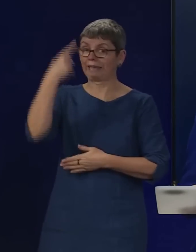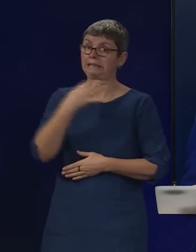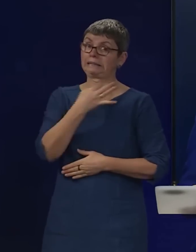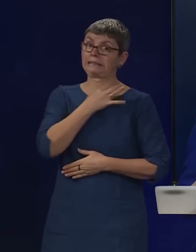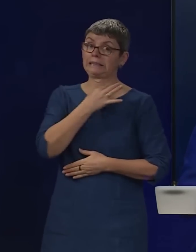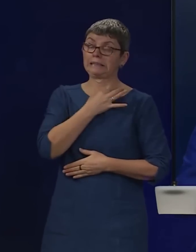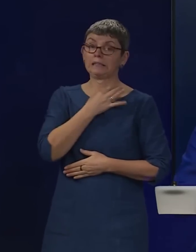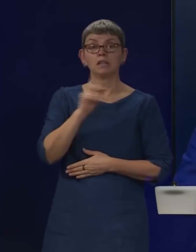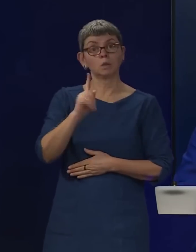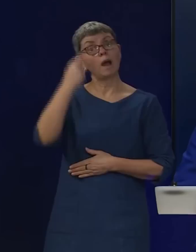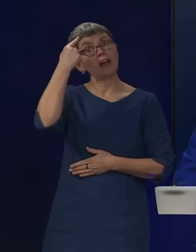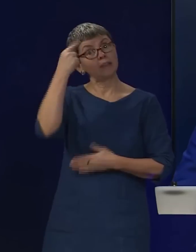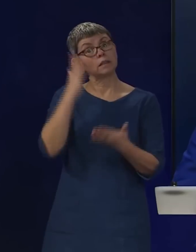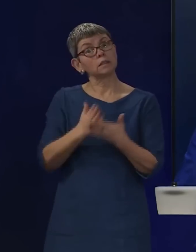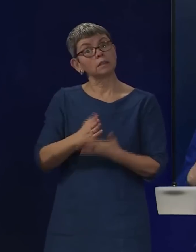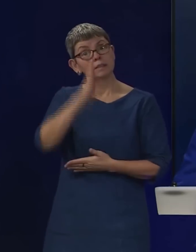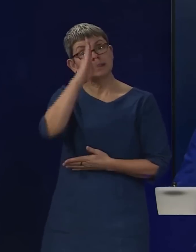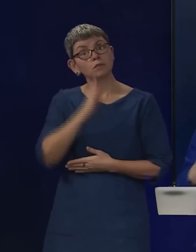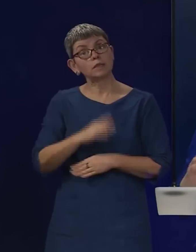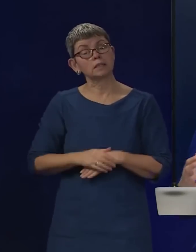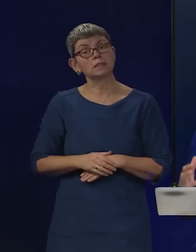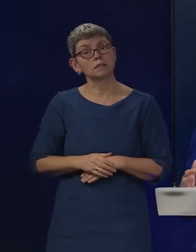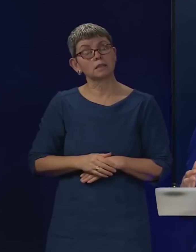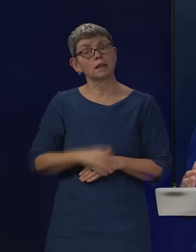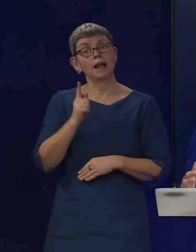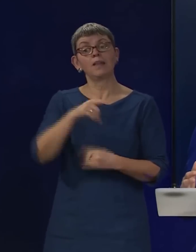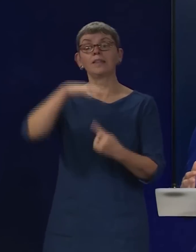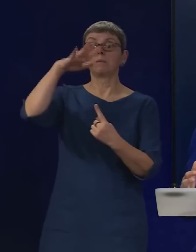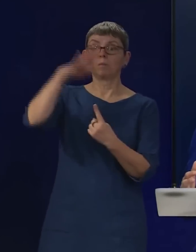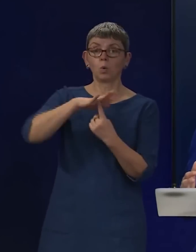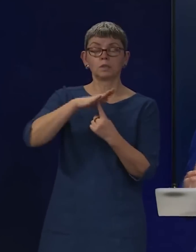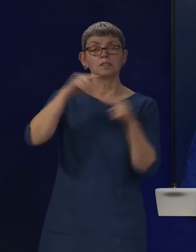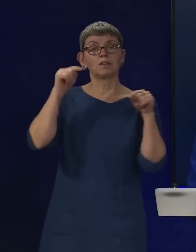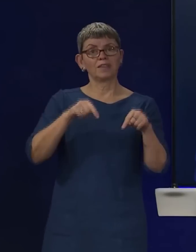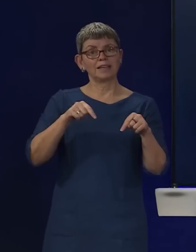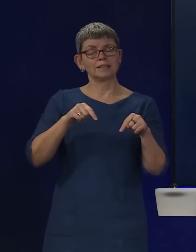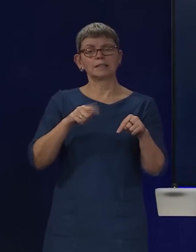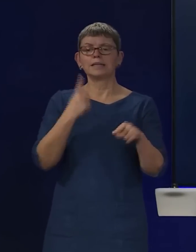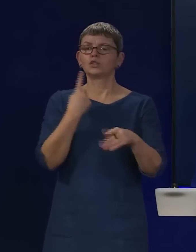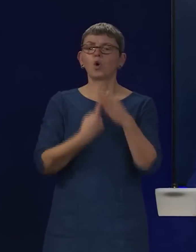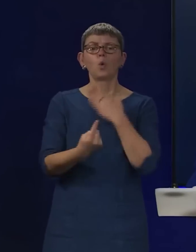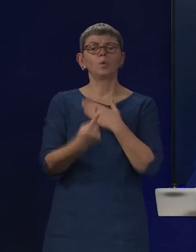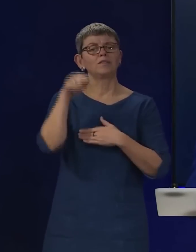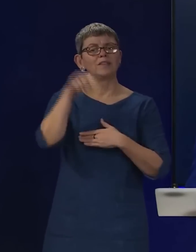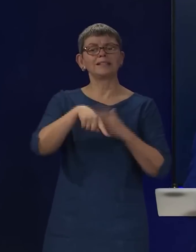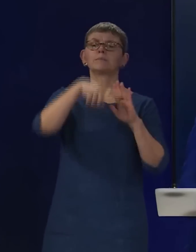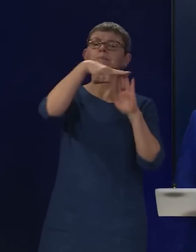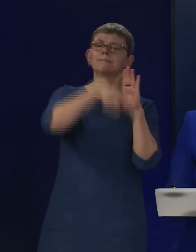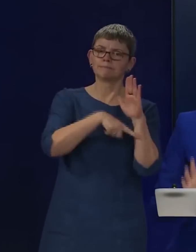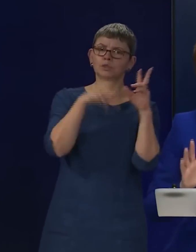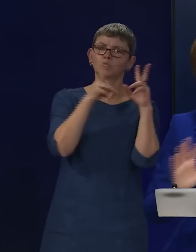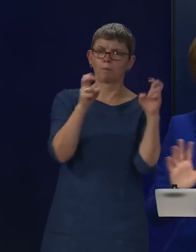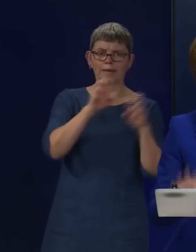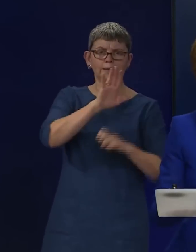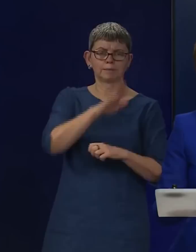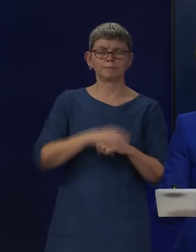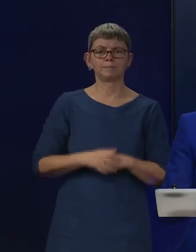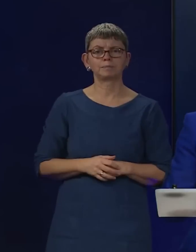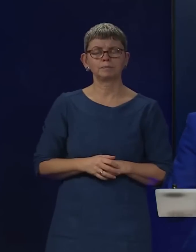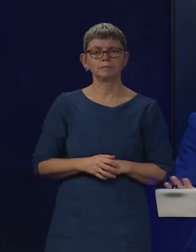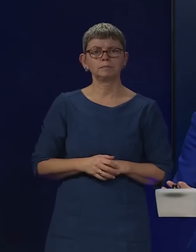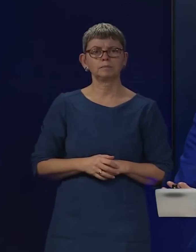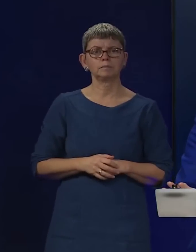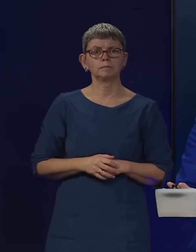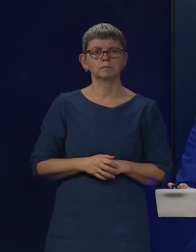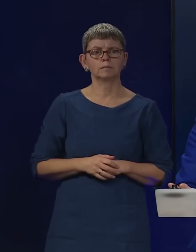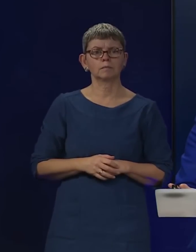that serious and I think the import and significance of this would go beyond the particular subject matter of the legislation. Finally on